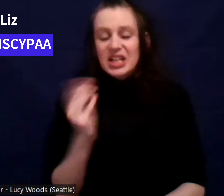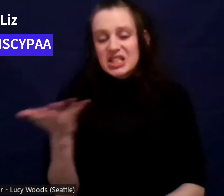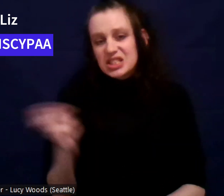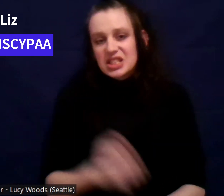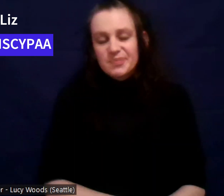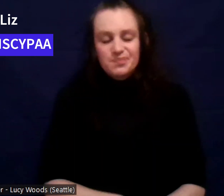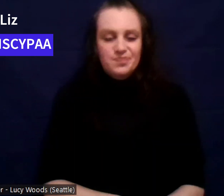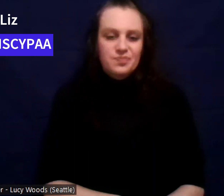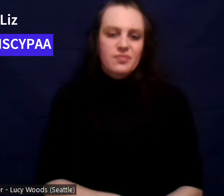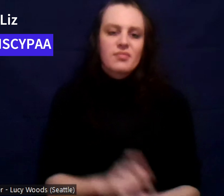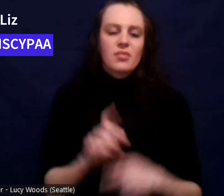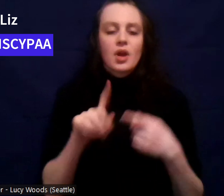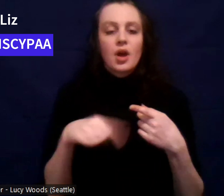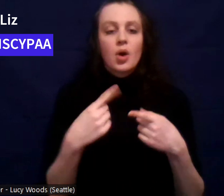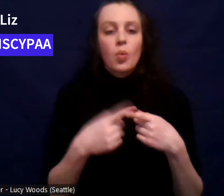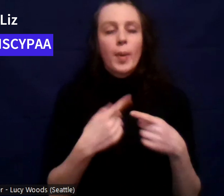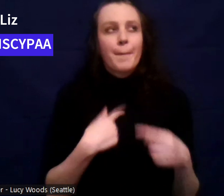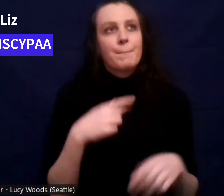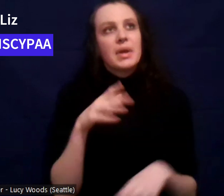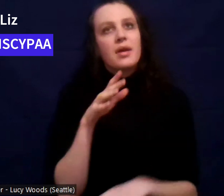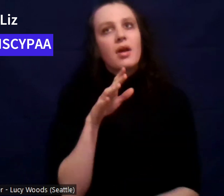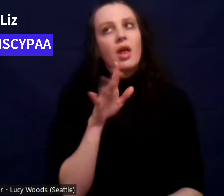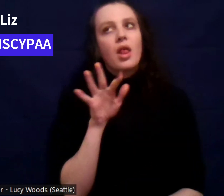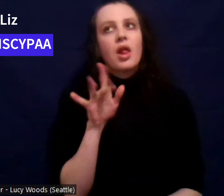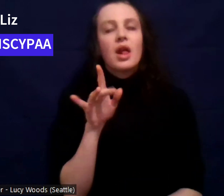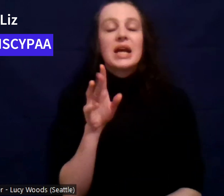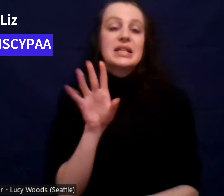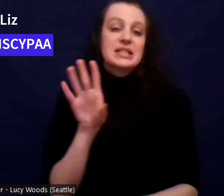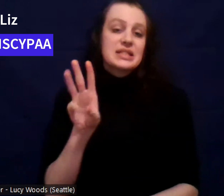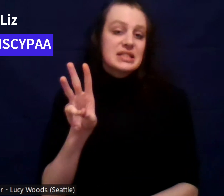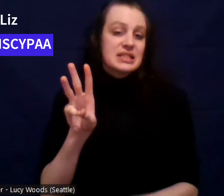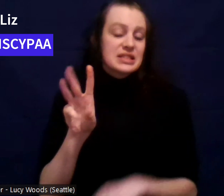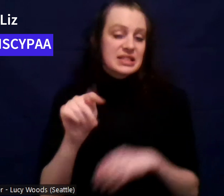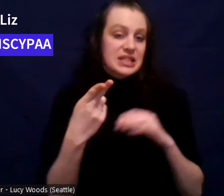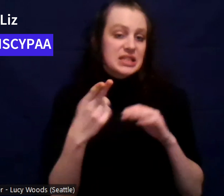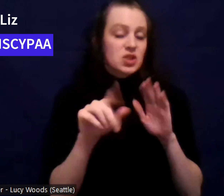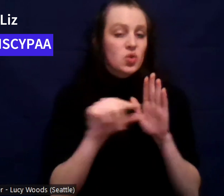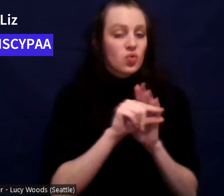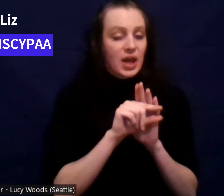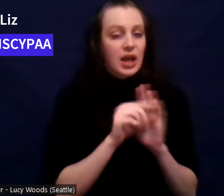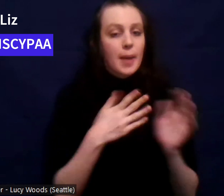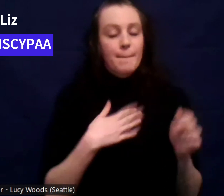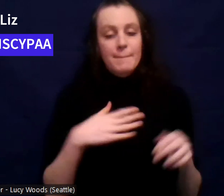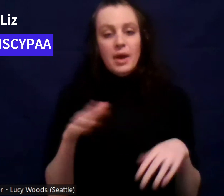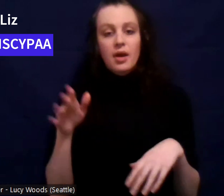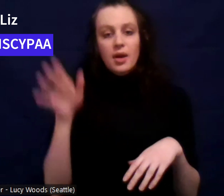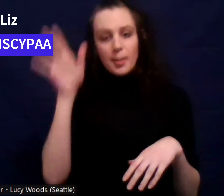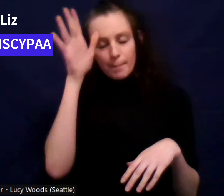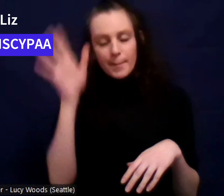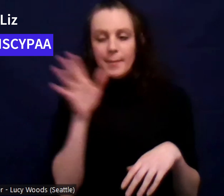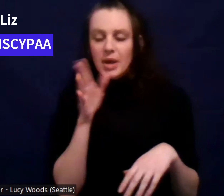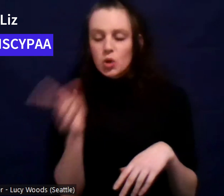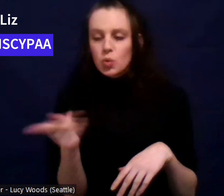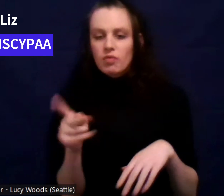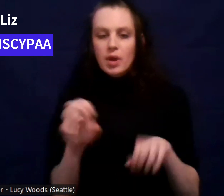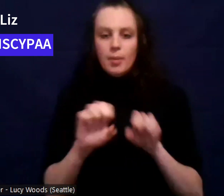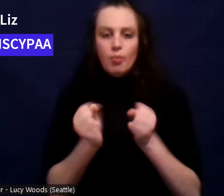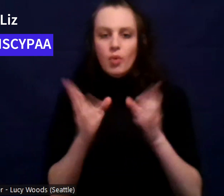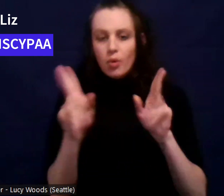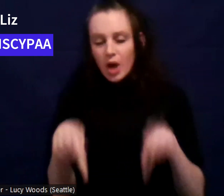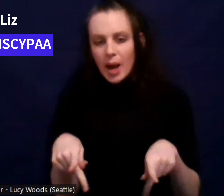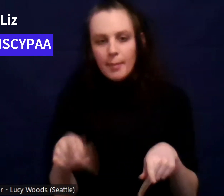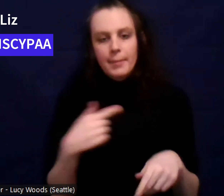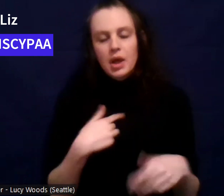anyway, so when I was in sixth grade, my parents ended up, um, splitting up. It was very devastating for me. They always told me they would never,